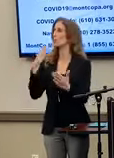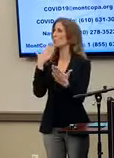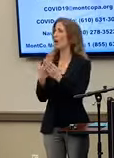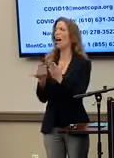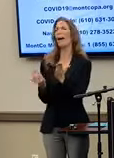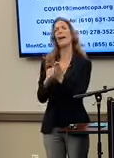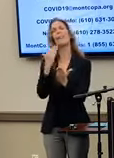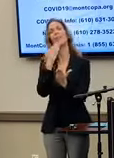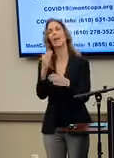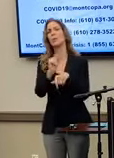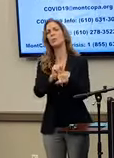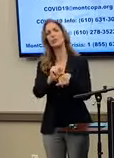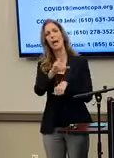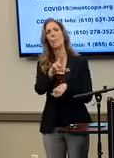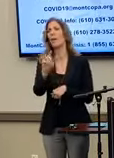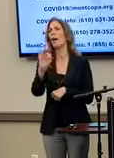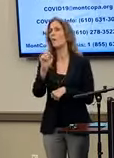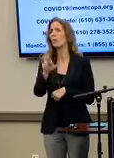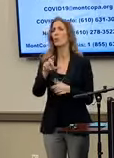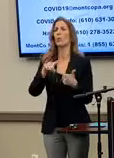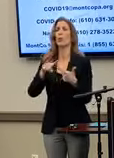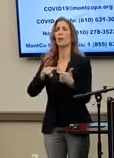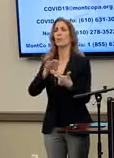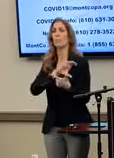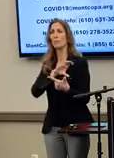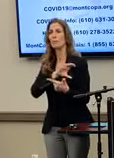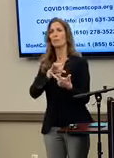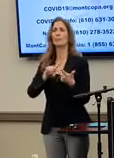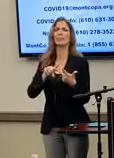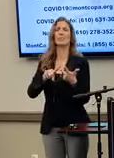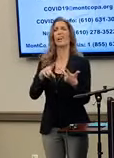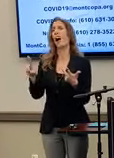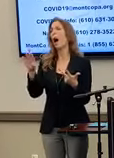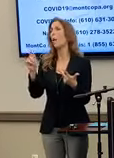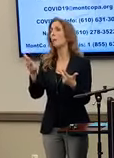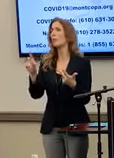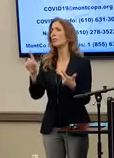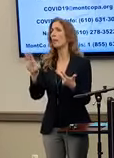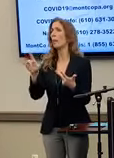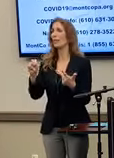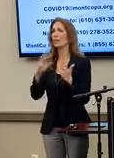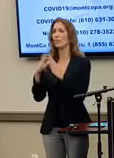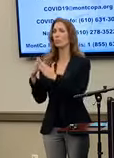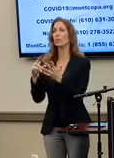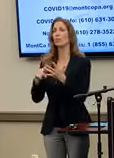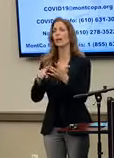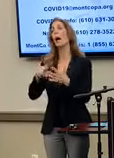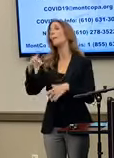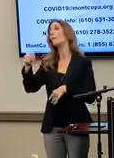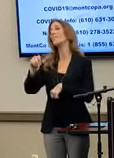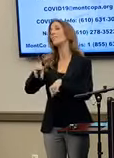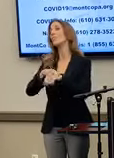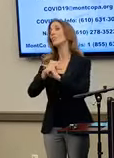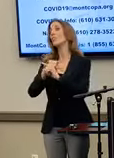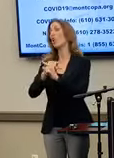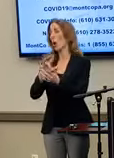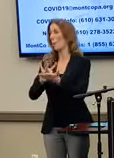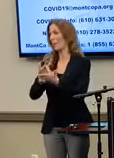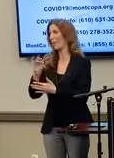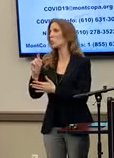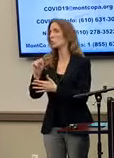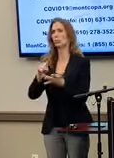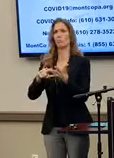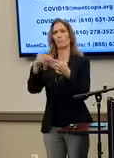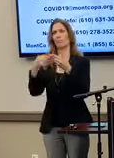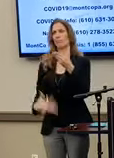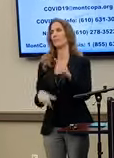Temple Ambler, to Temple University Police, Upper Dublin Township, the Pennsylvania National Guard Medical Unit, and our numerous county